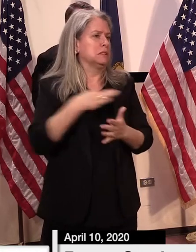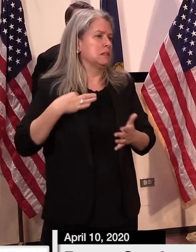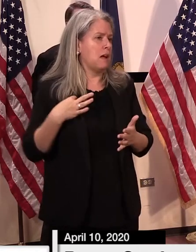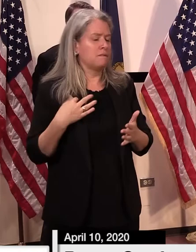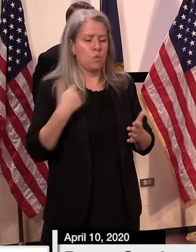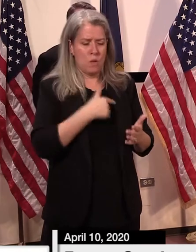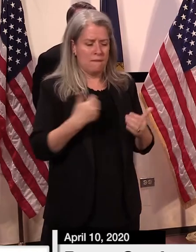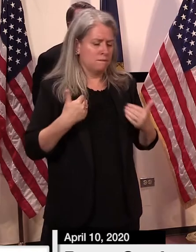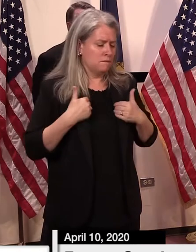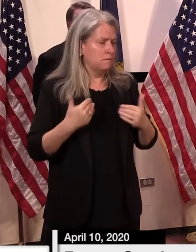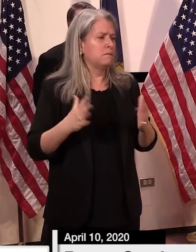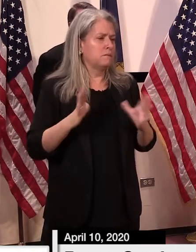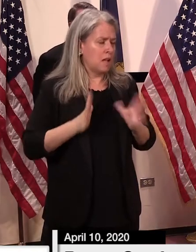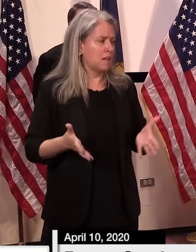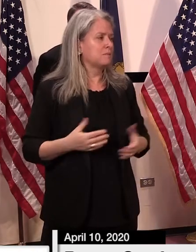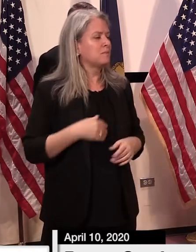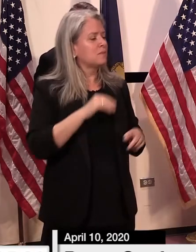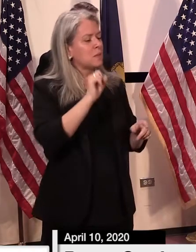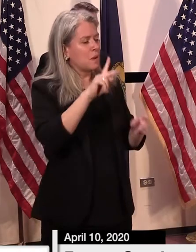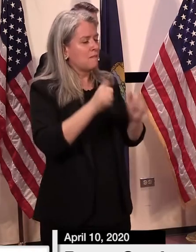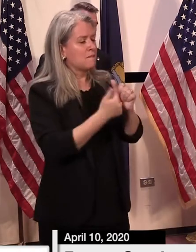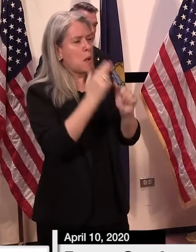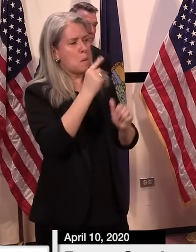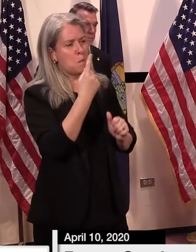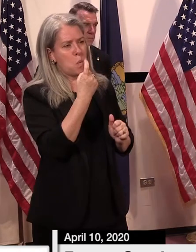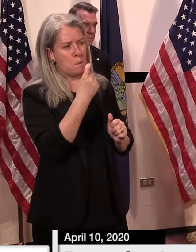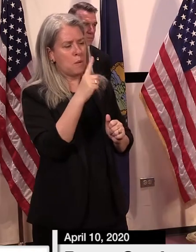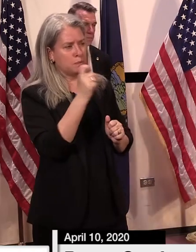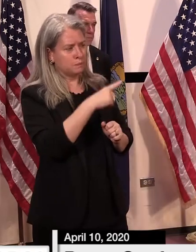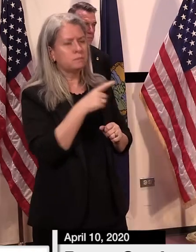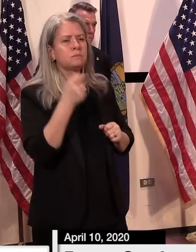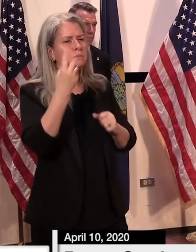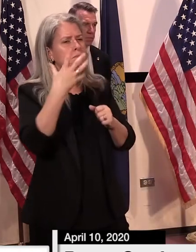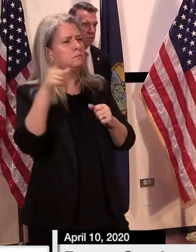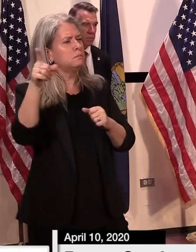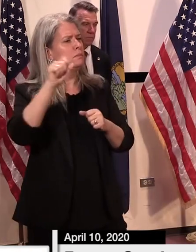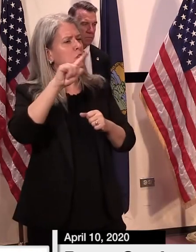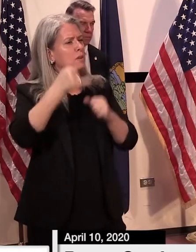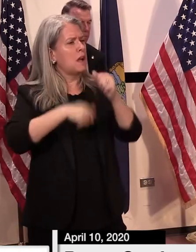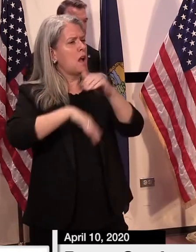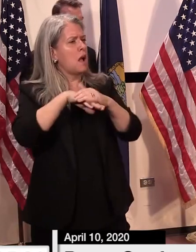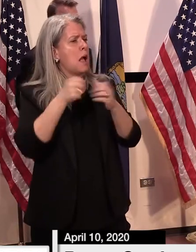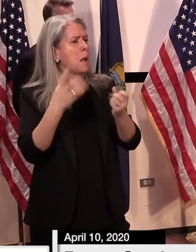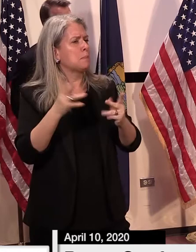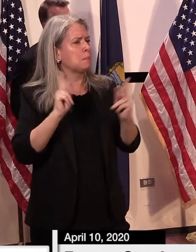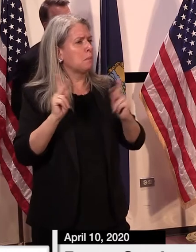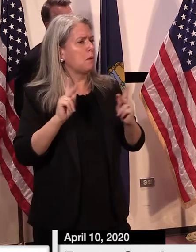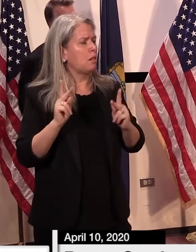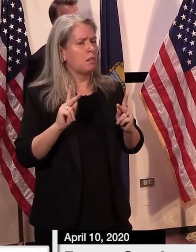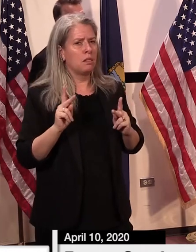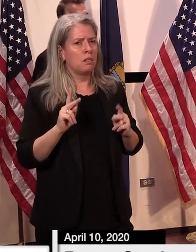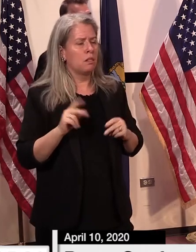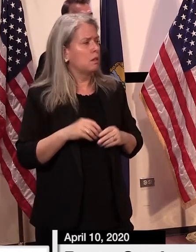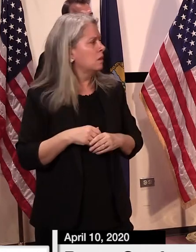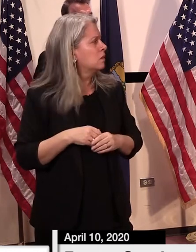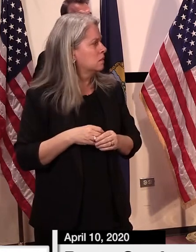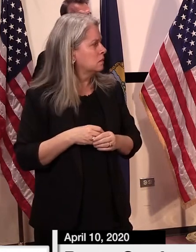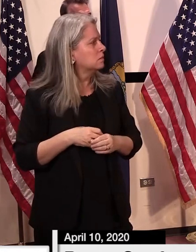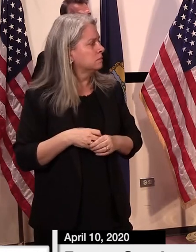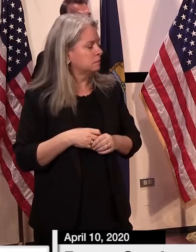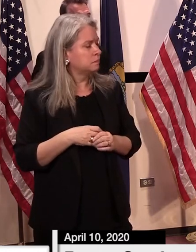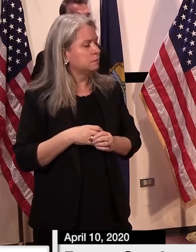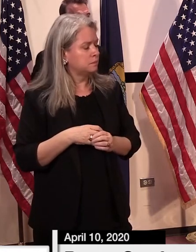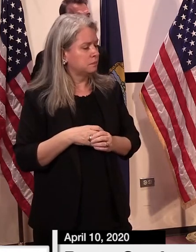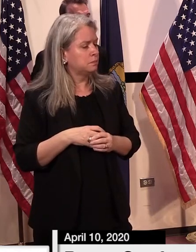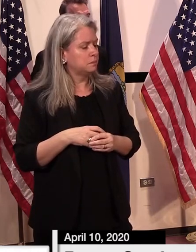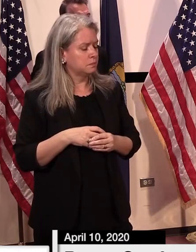Great. Thank you, sir. One final follow-up. What is the capacity of the St. Johnsbury facility to deal with any inmate